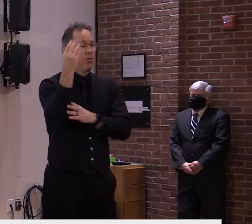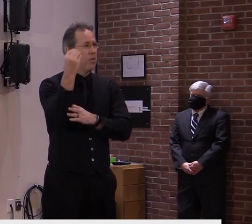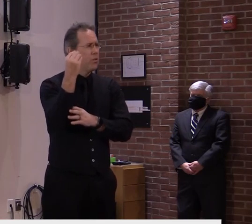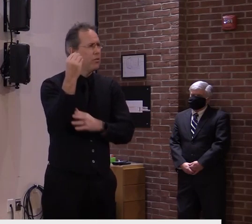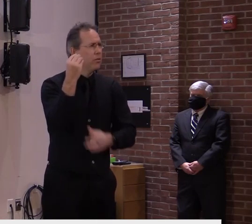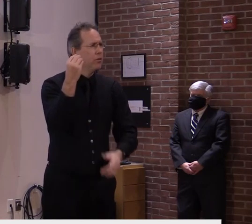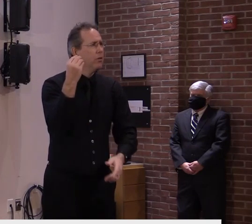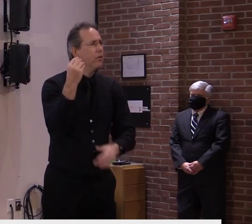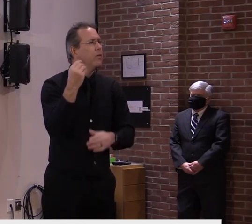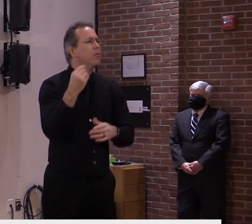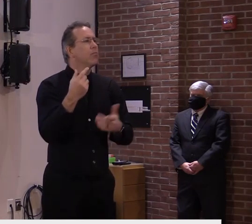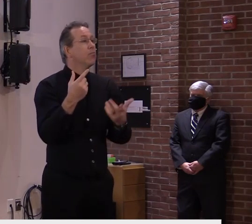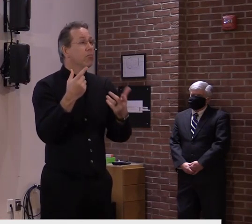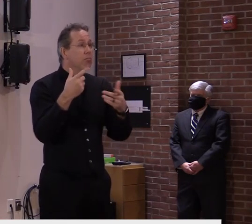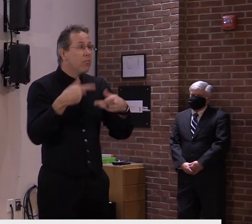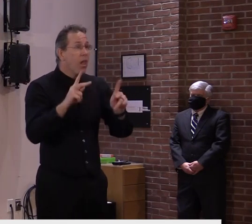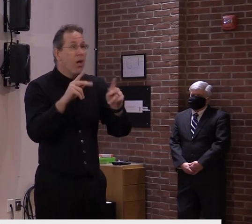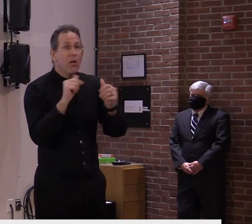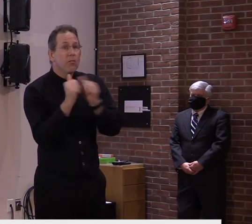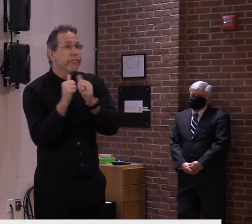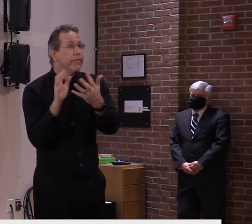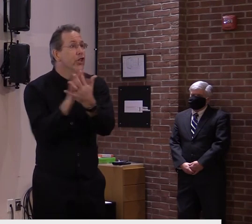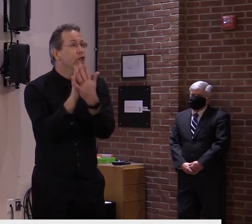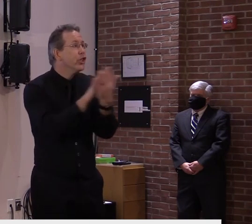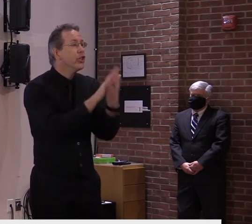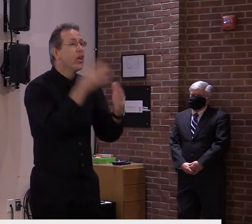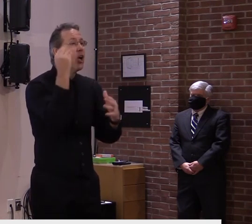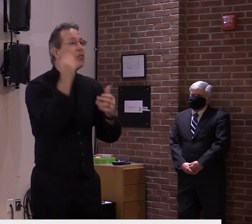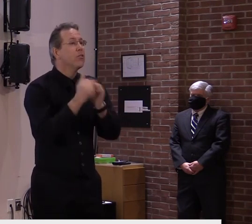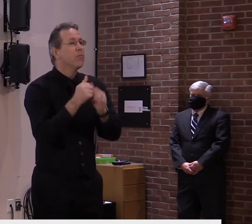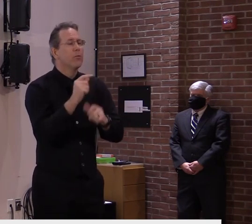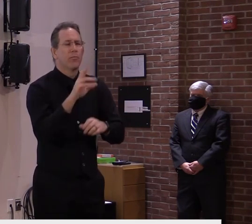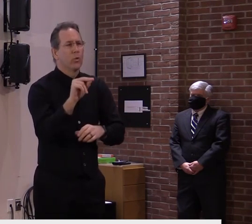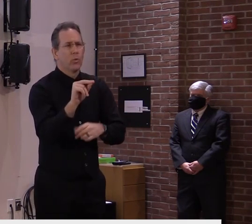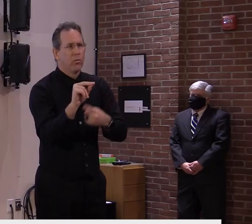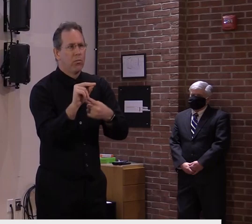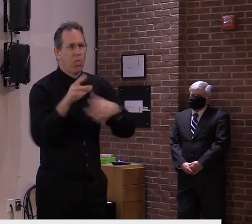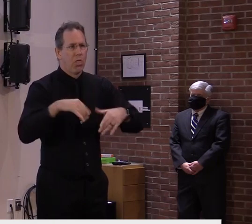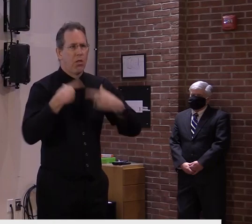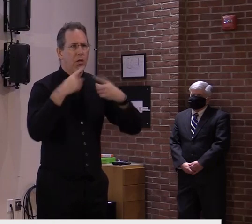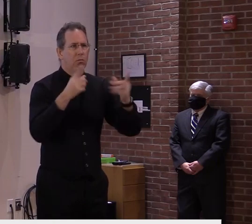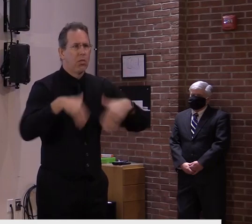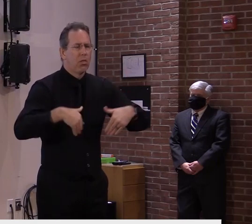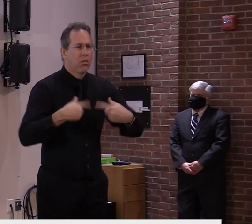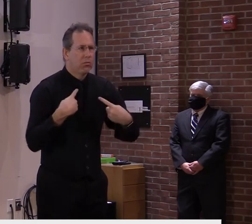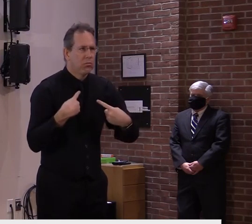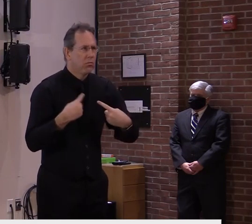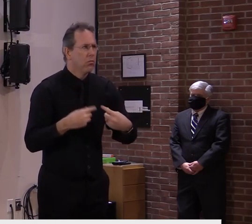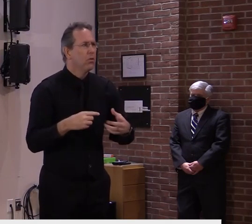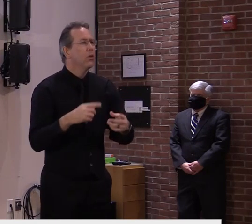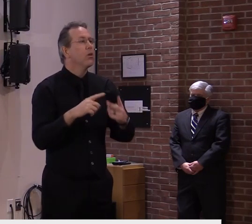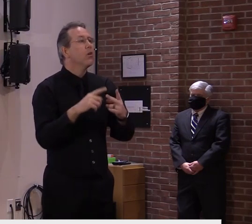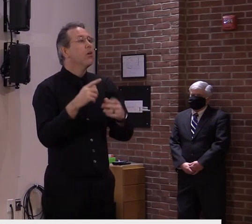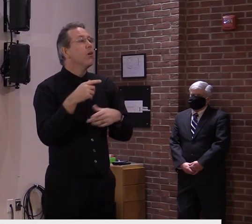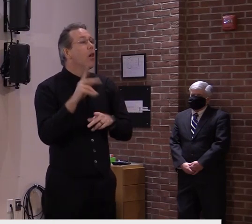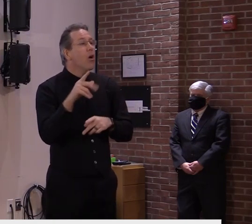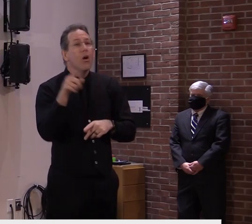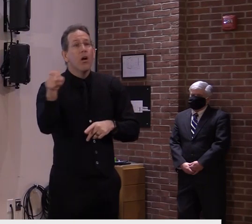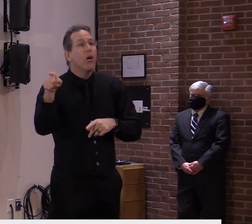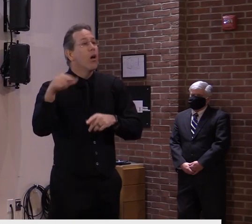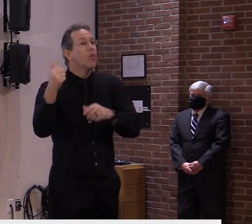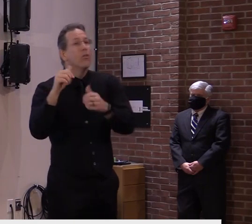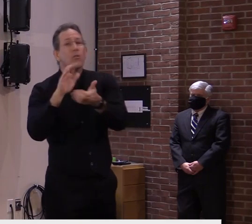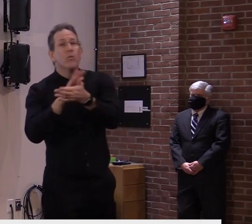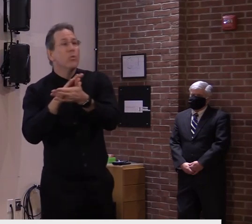inter-team scrimmages only. So that's the phase two. And the answer to your next question,